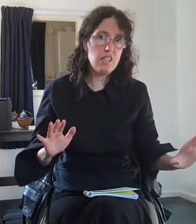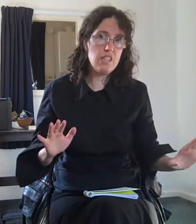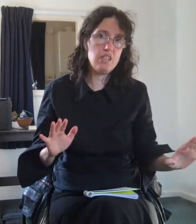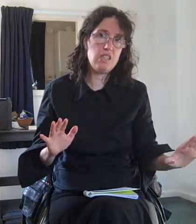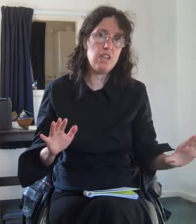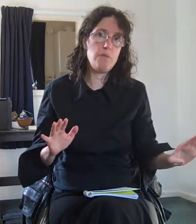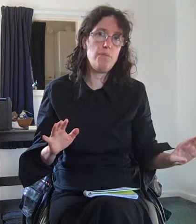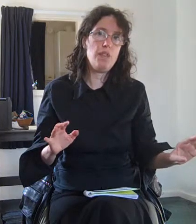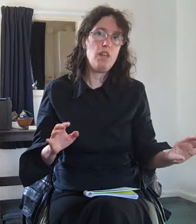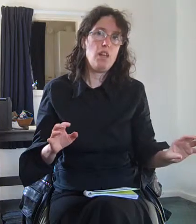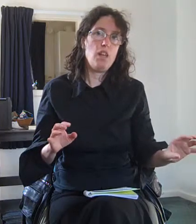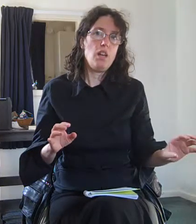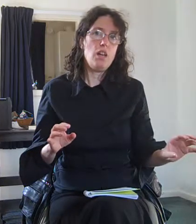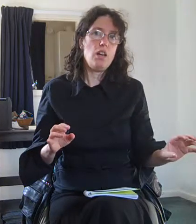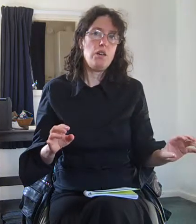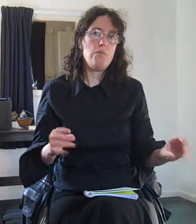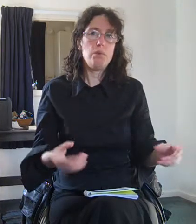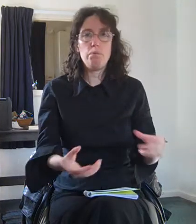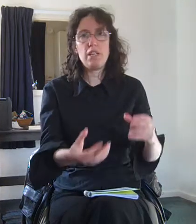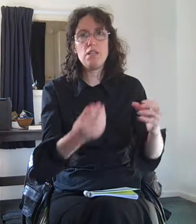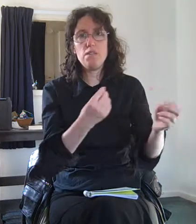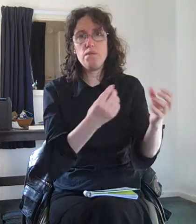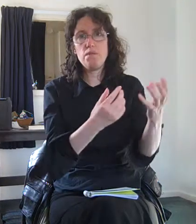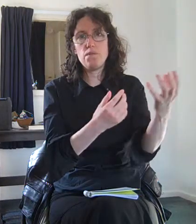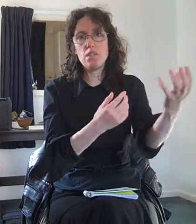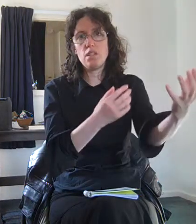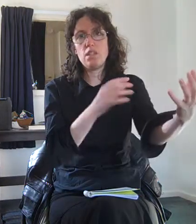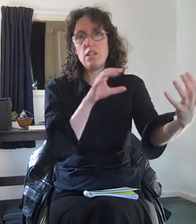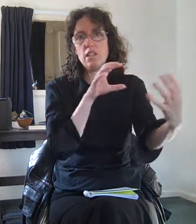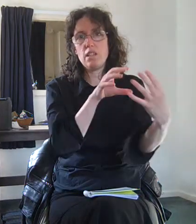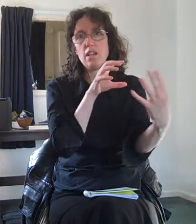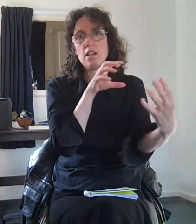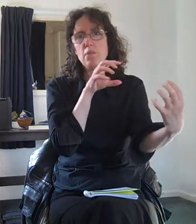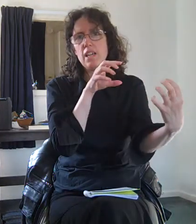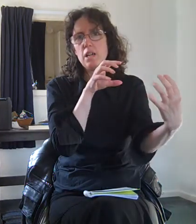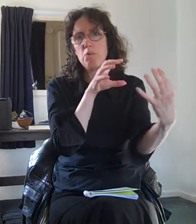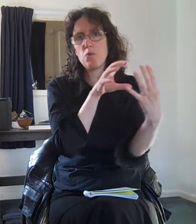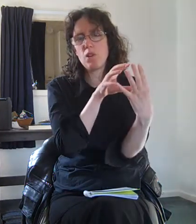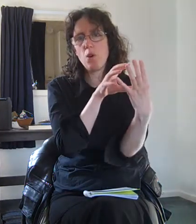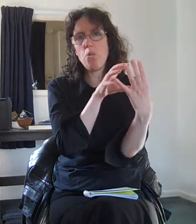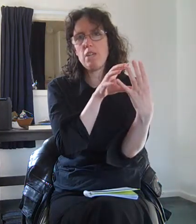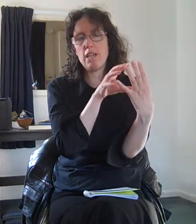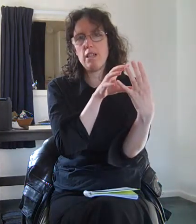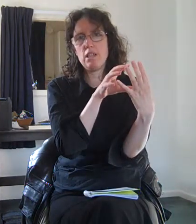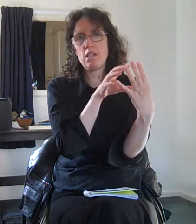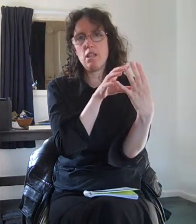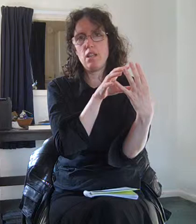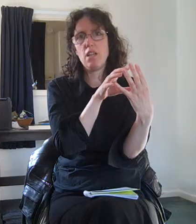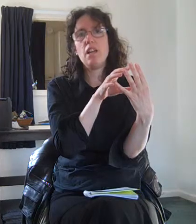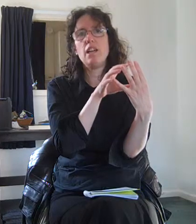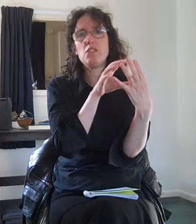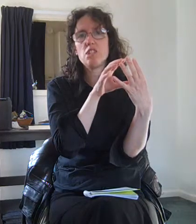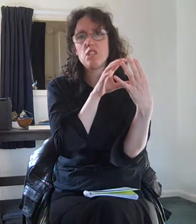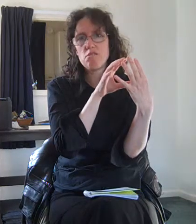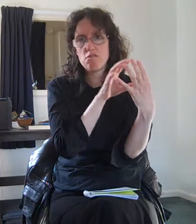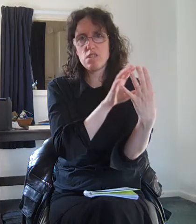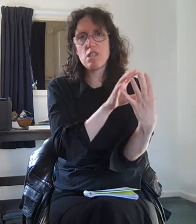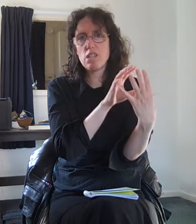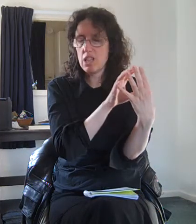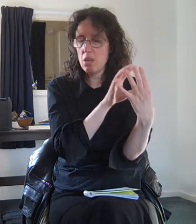because of the eye being able to accommodate it just doesn't